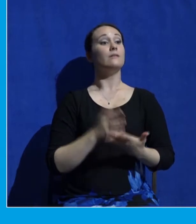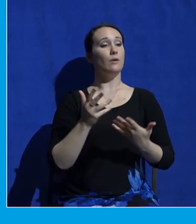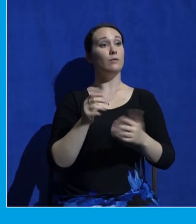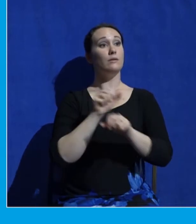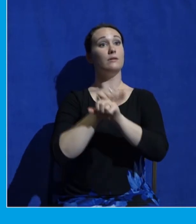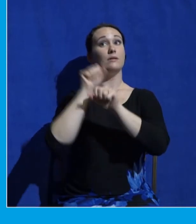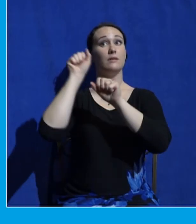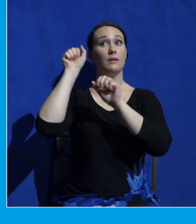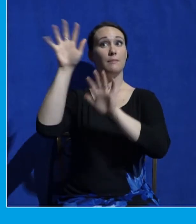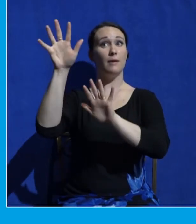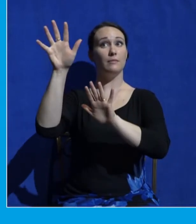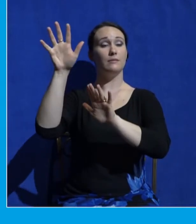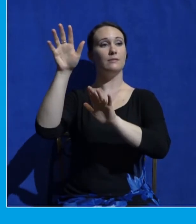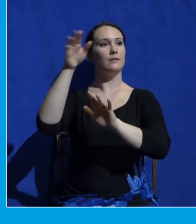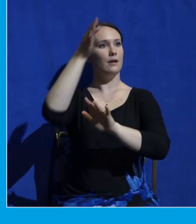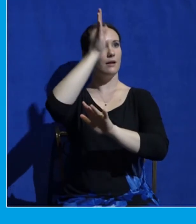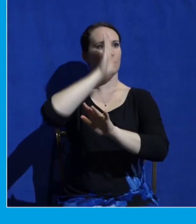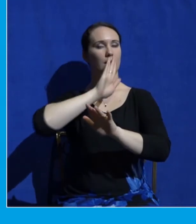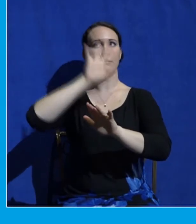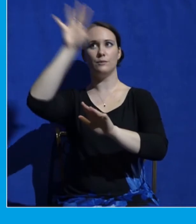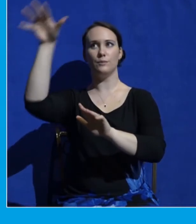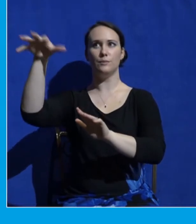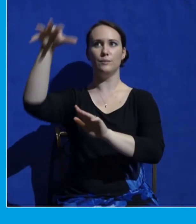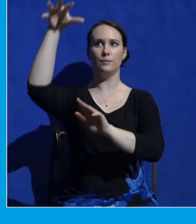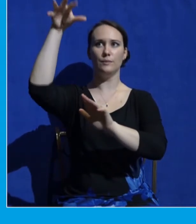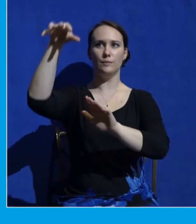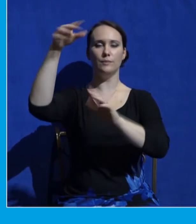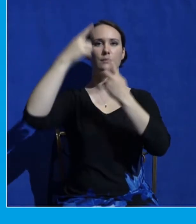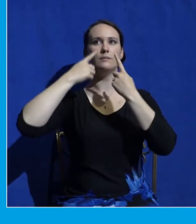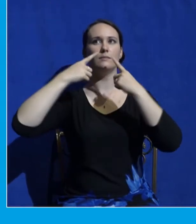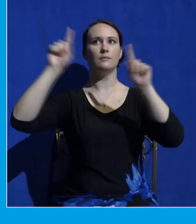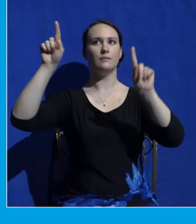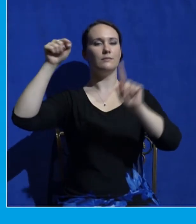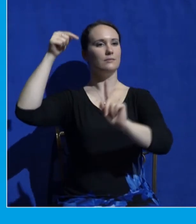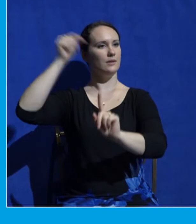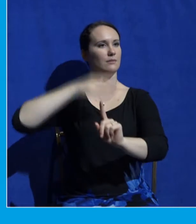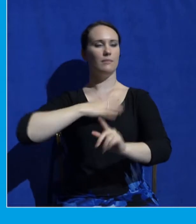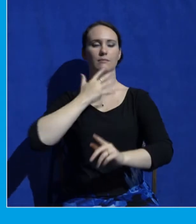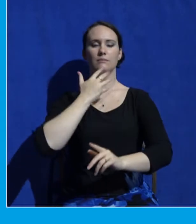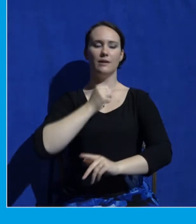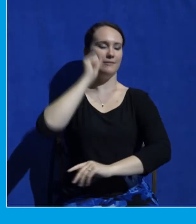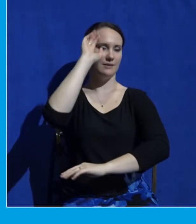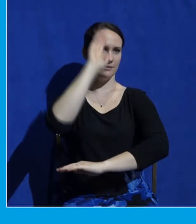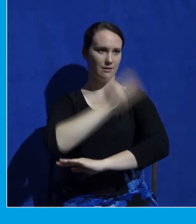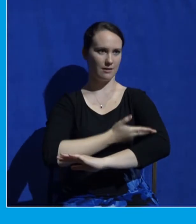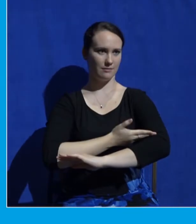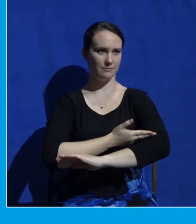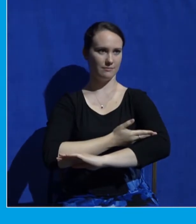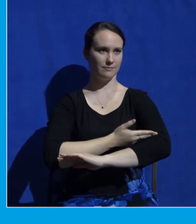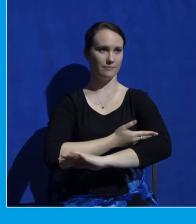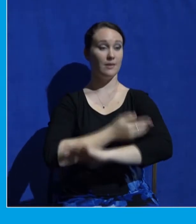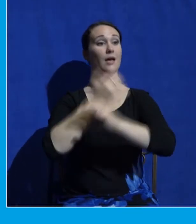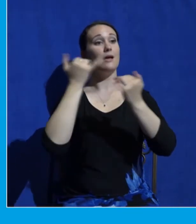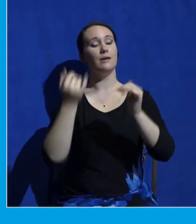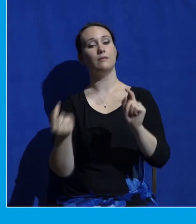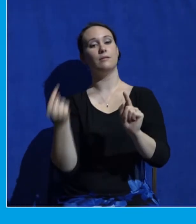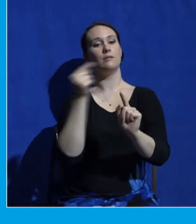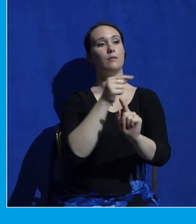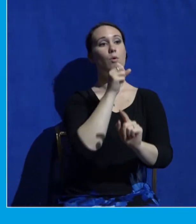is my beloved son. That language takes us back to one of the other most famous mountains in the Old Testament, Mount Moriah. Genesis chapter